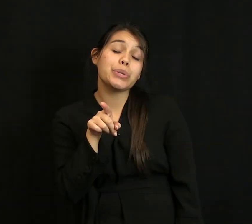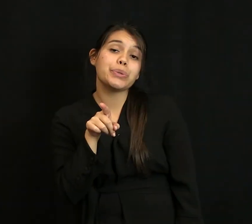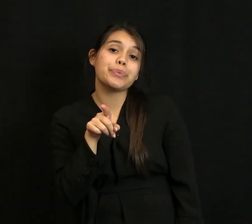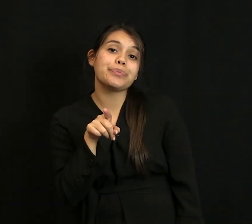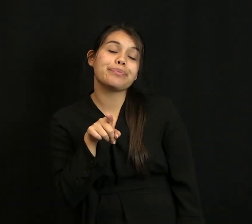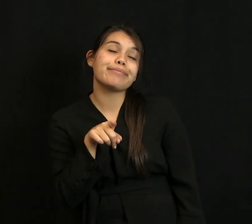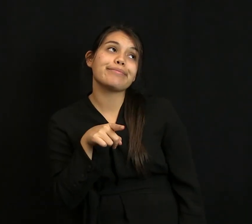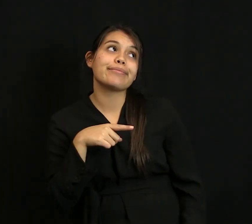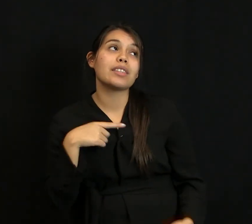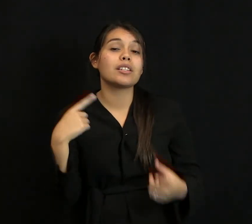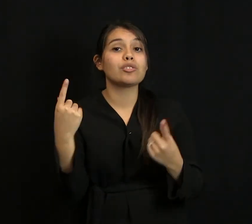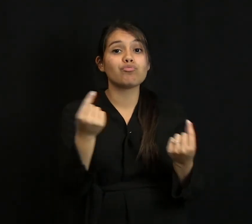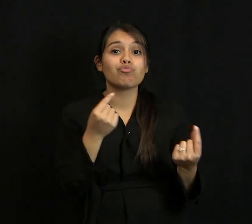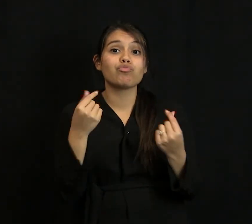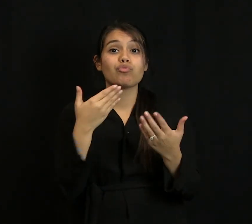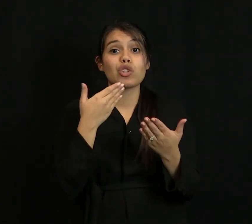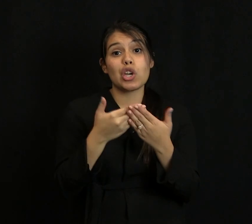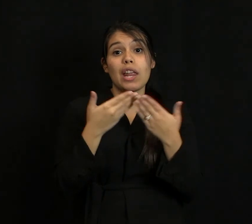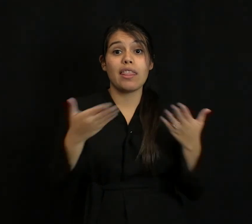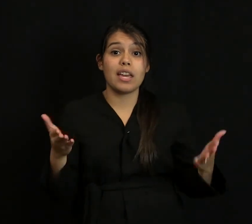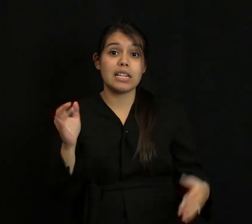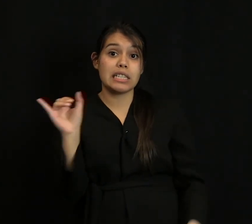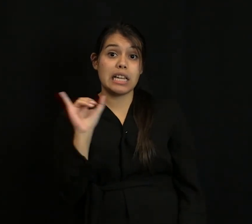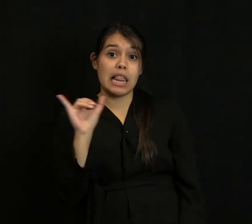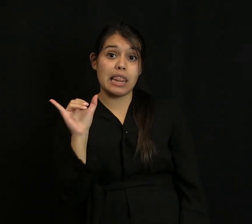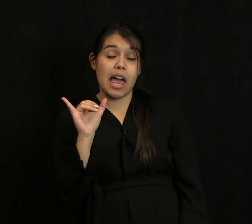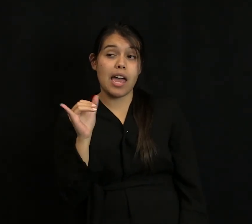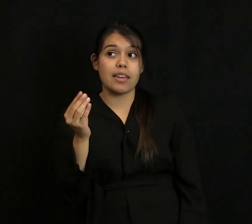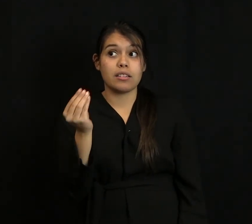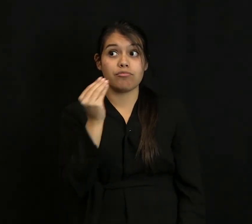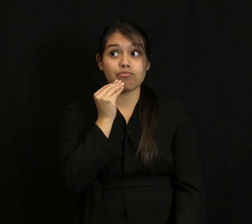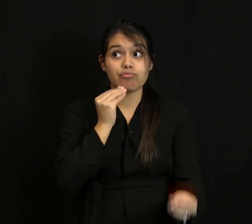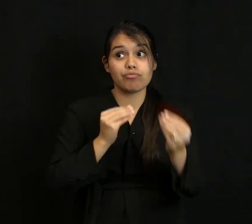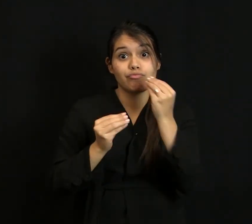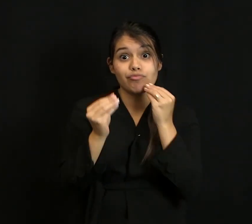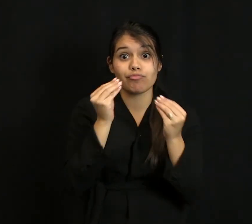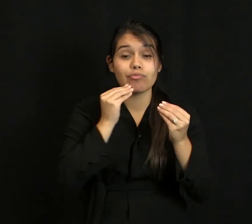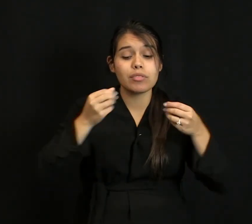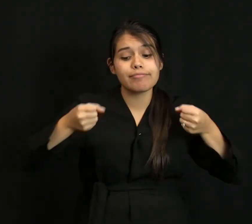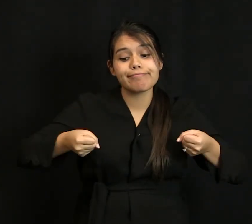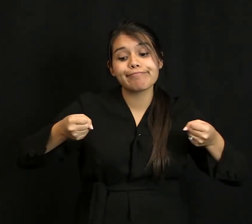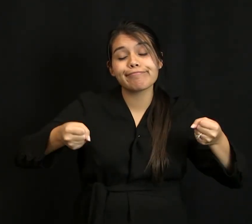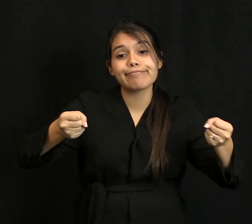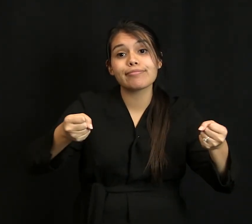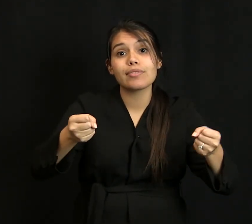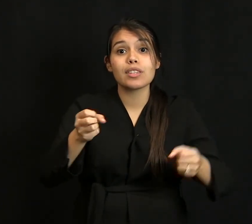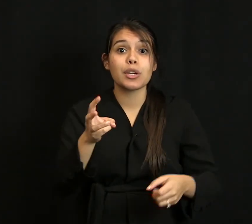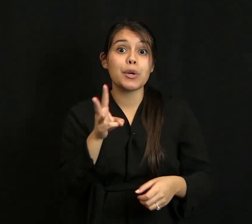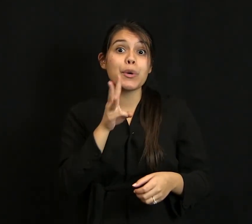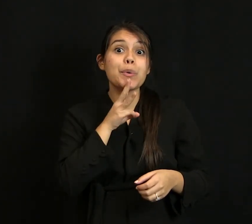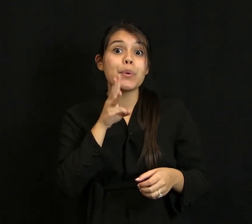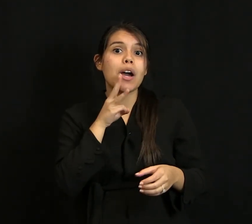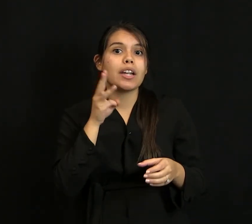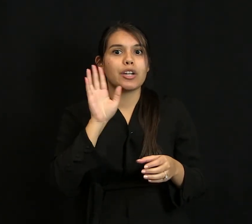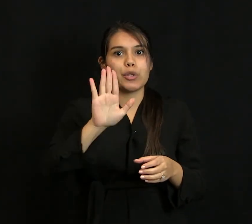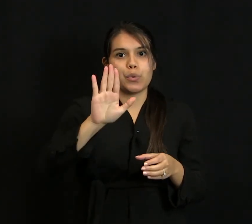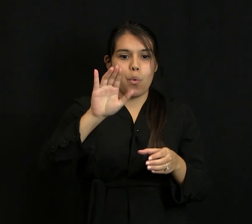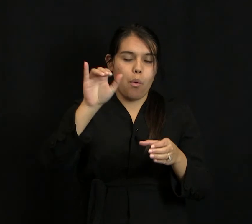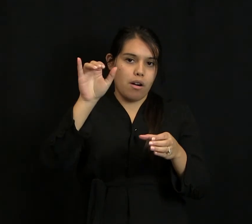It's true, I do all kinds of good things like I'll carry your groceries, I'll water your plants,